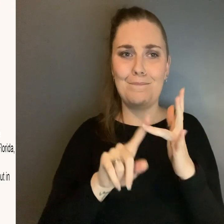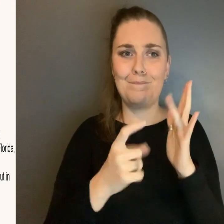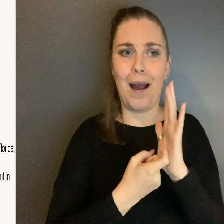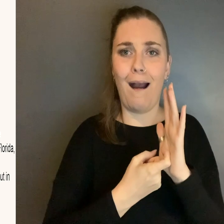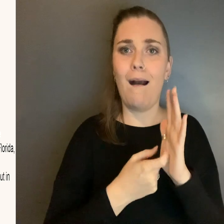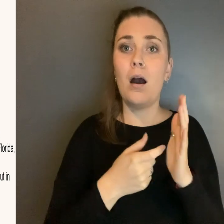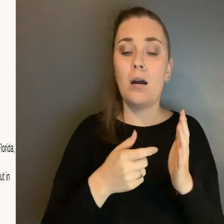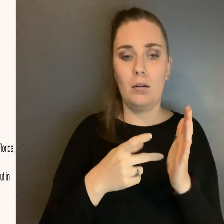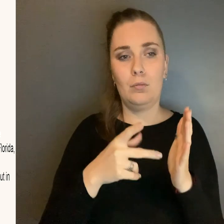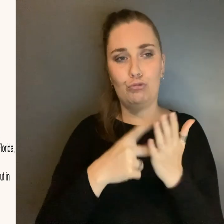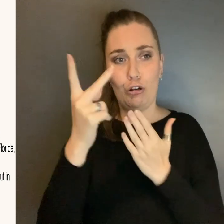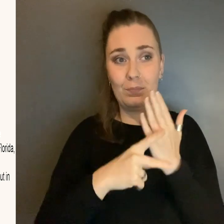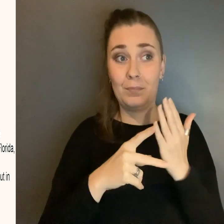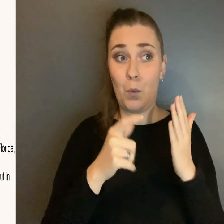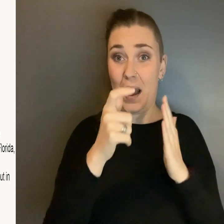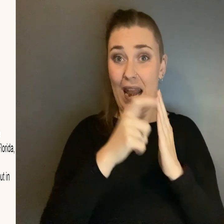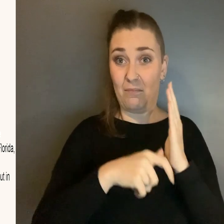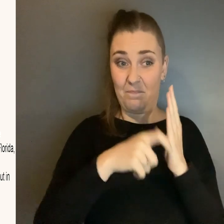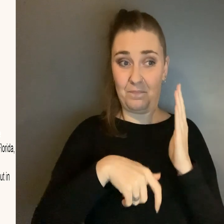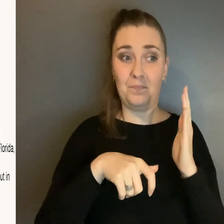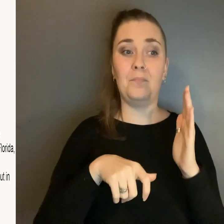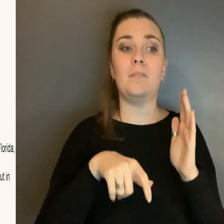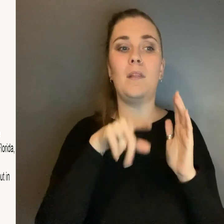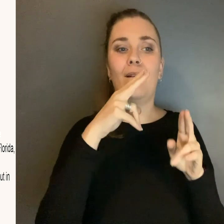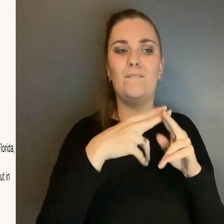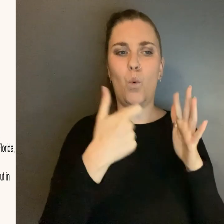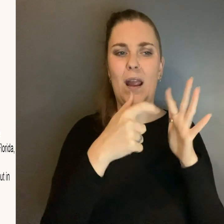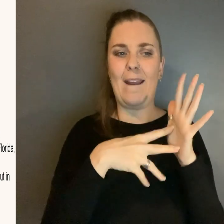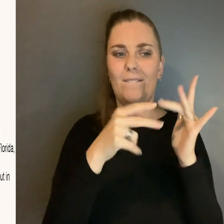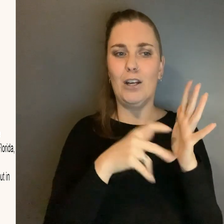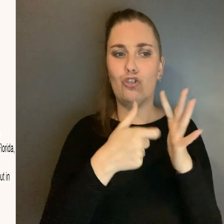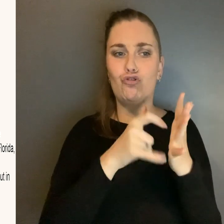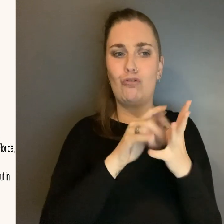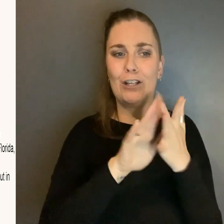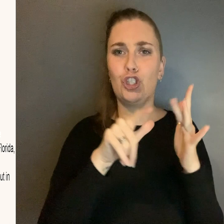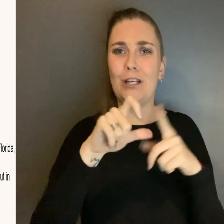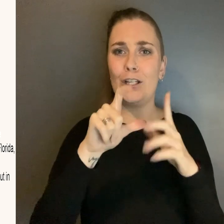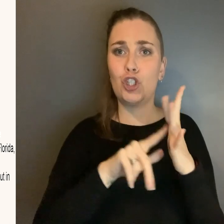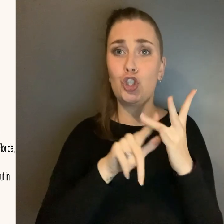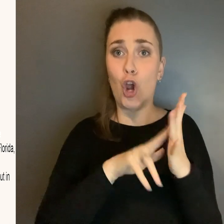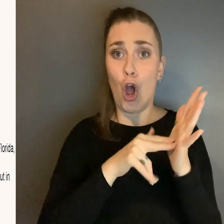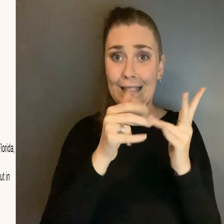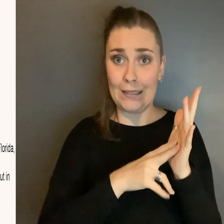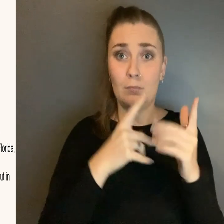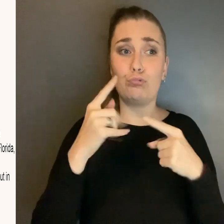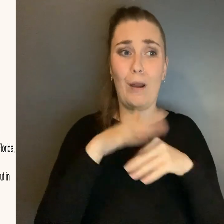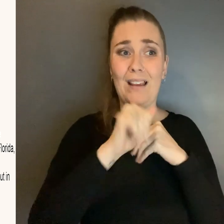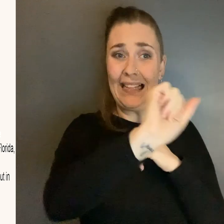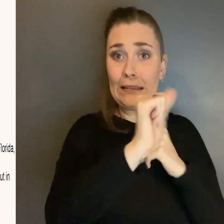an article for The Guardian, Kevin Rashid Johnson And describes his experience in prison Though I've always refused to engage